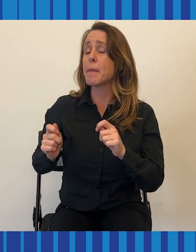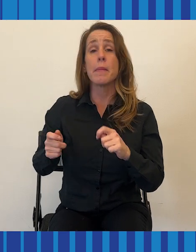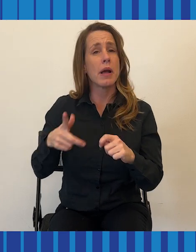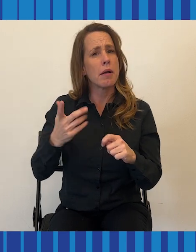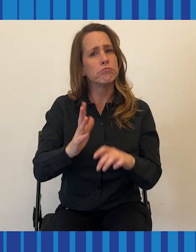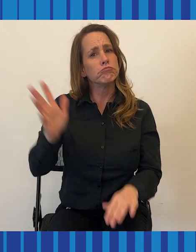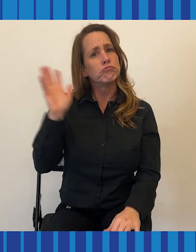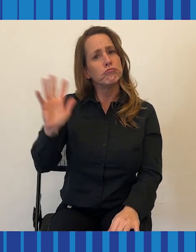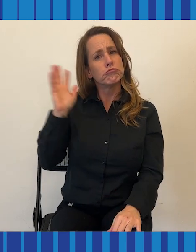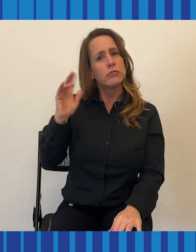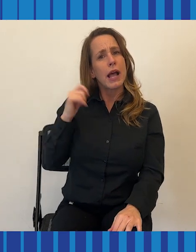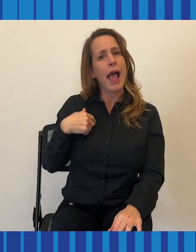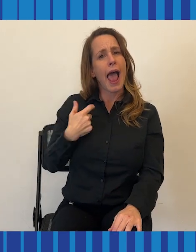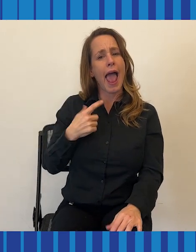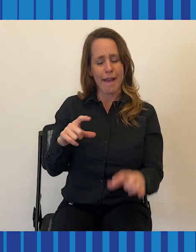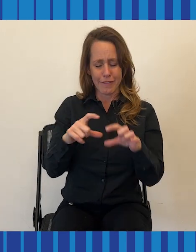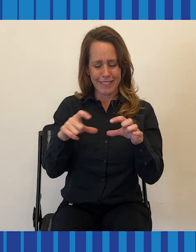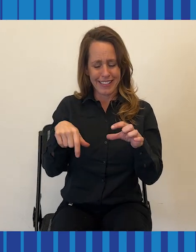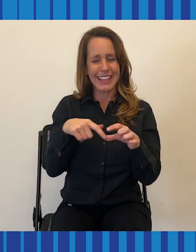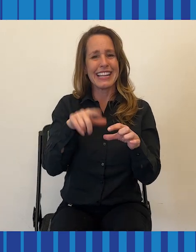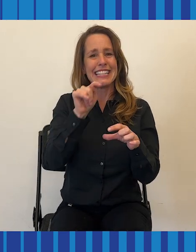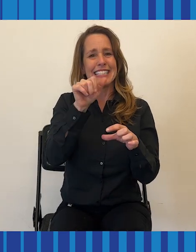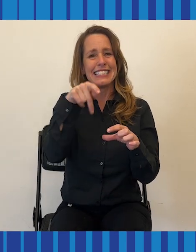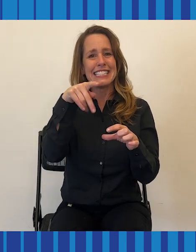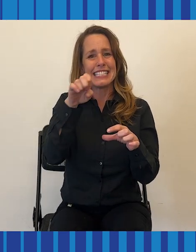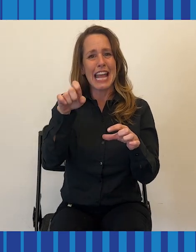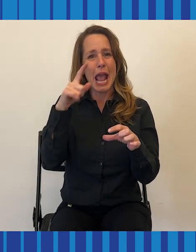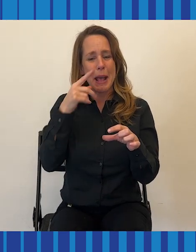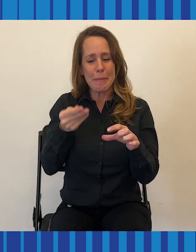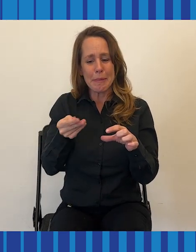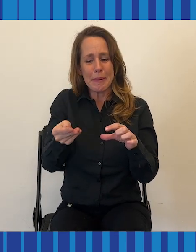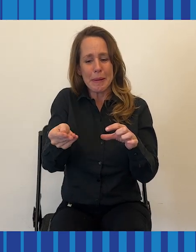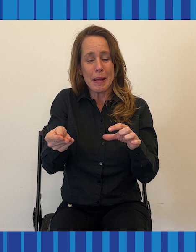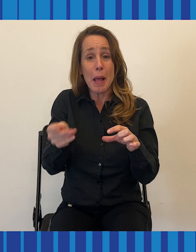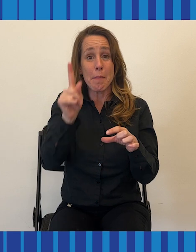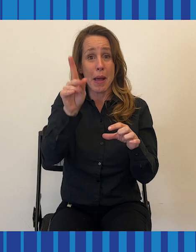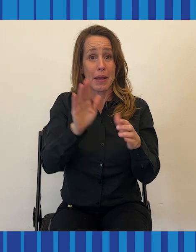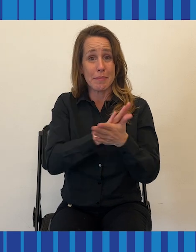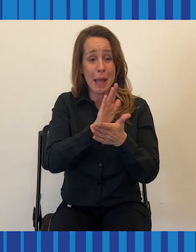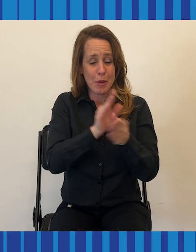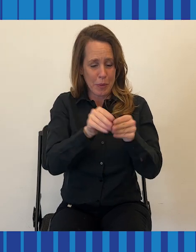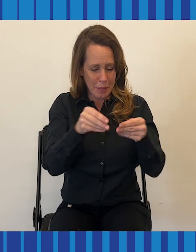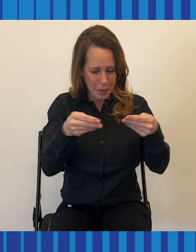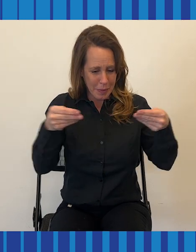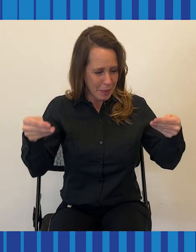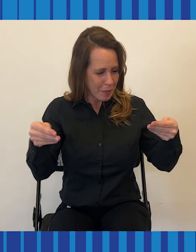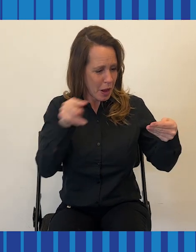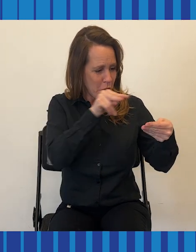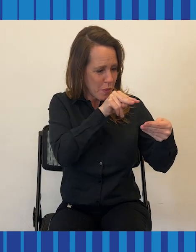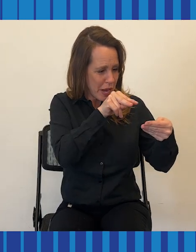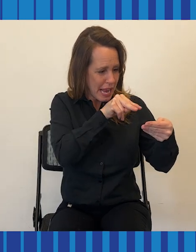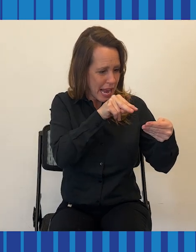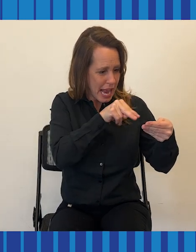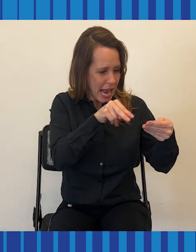A long time ago, I would get the cassette tape out and I would pull out the insert and read the lyrics.